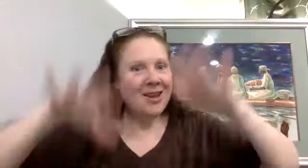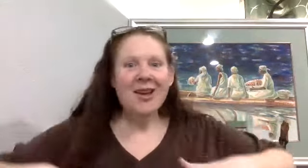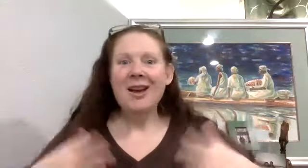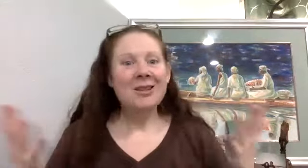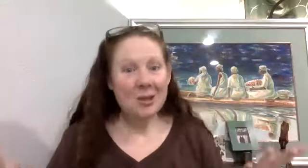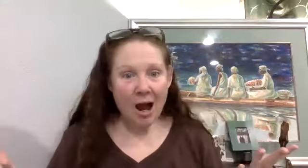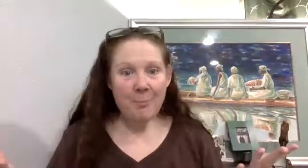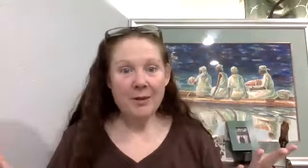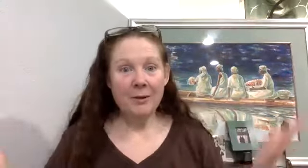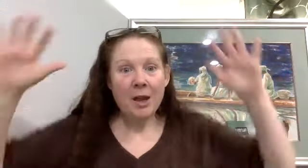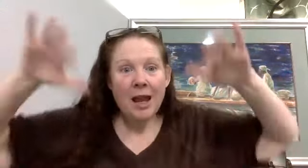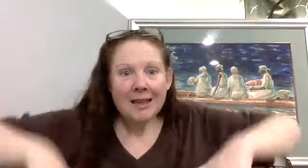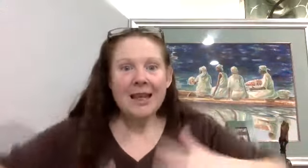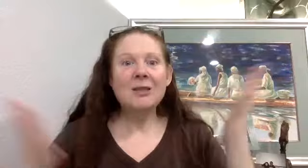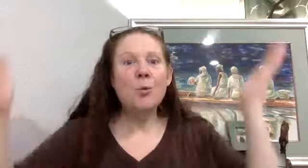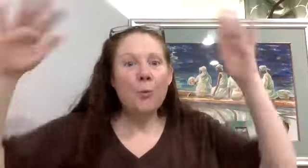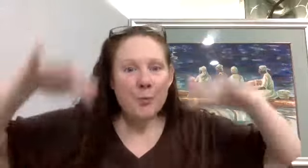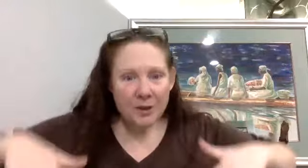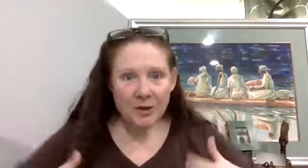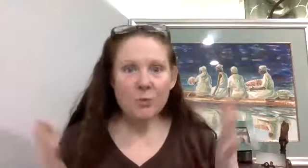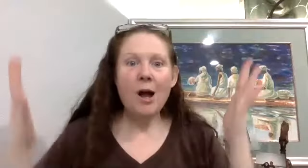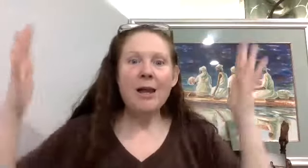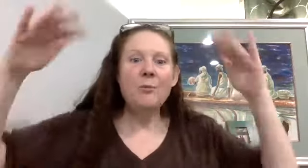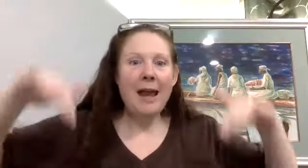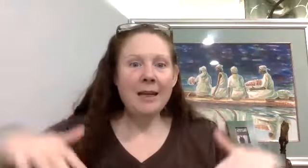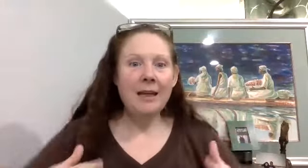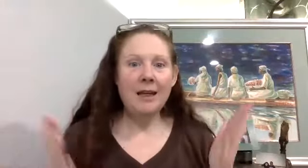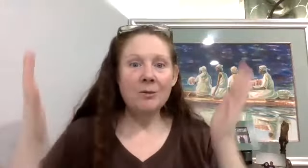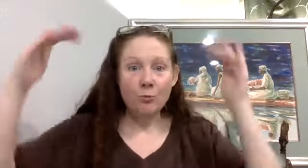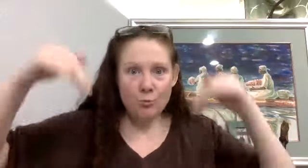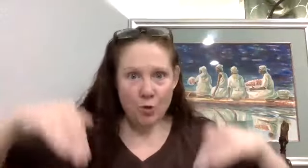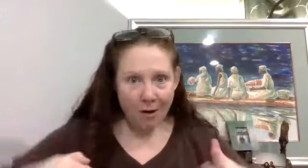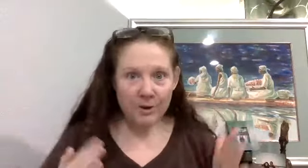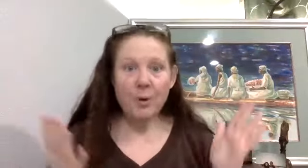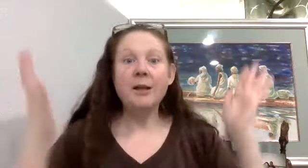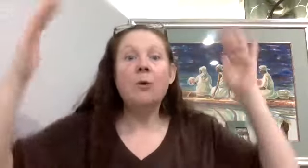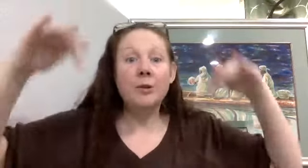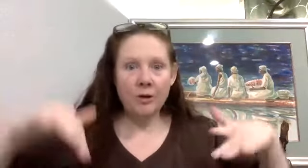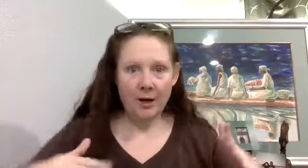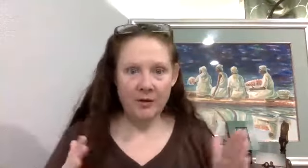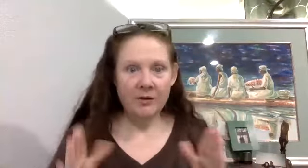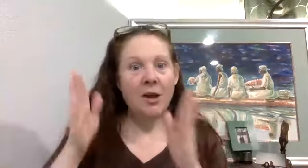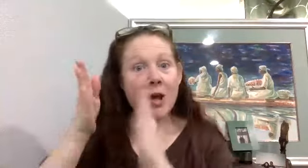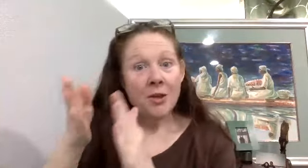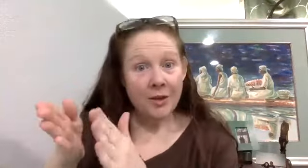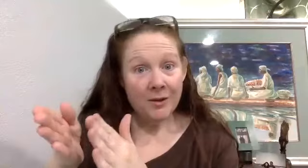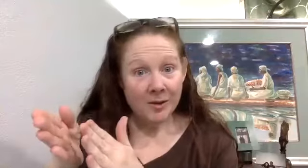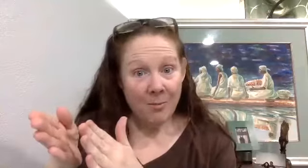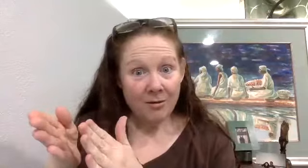stopping them. It's, it's, this is why humanity is not responding well to the crisis. Some of